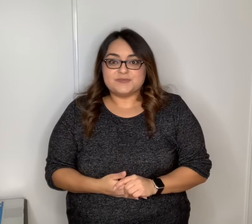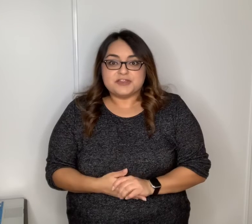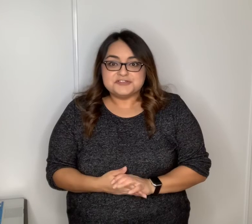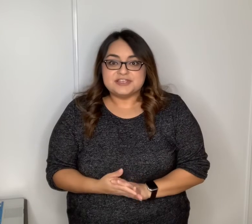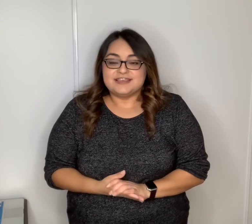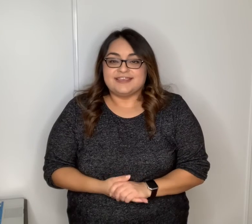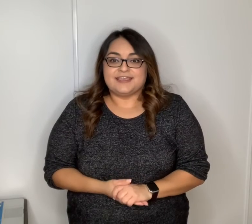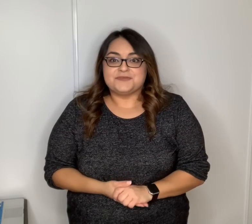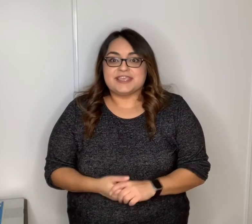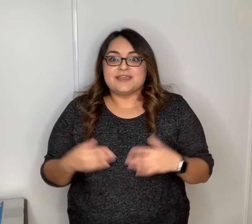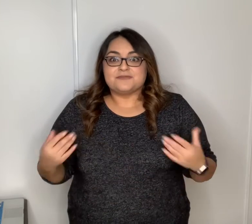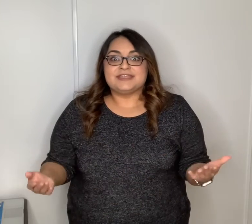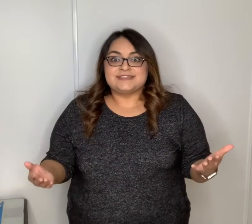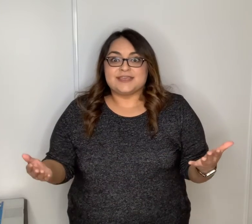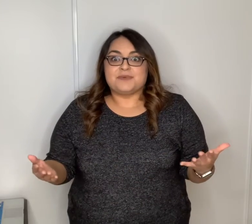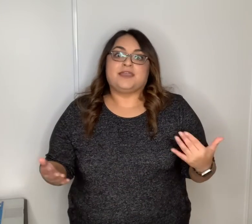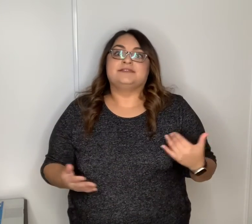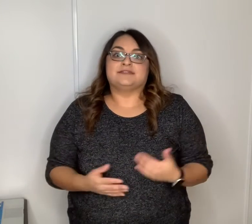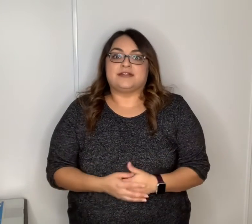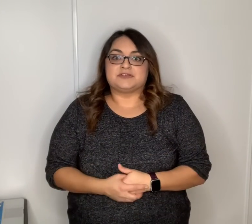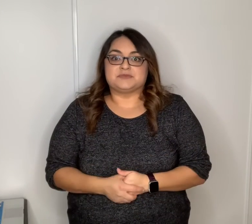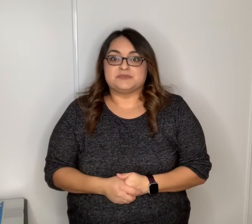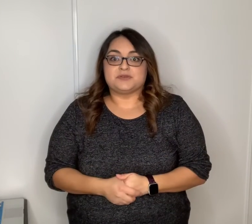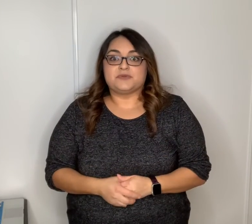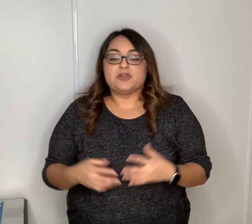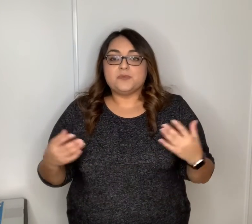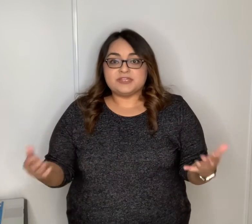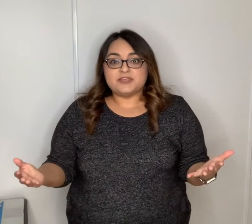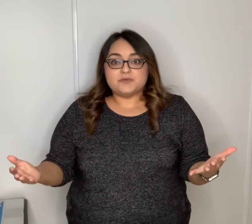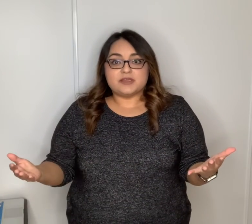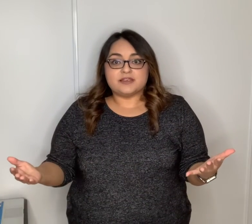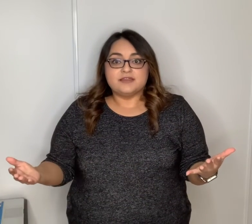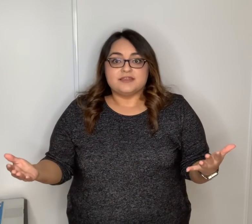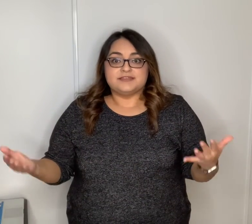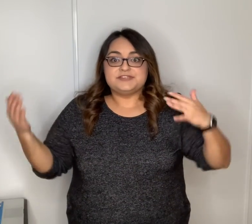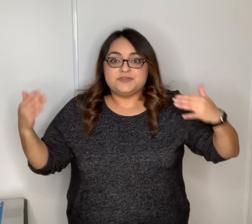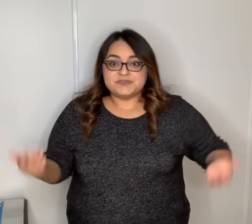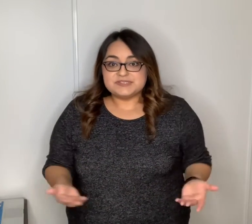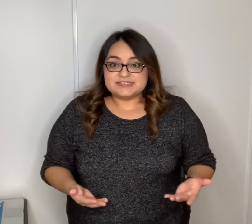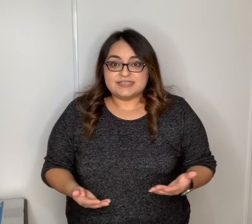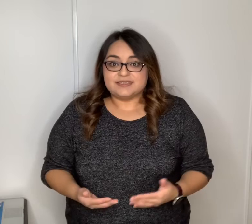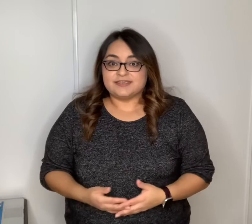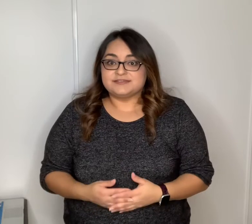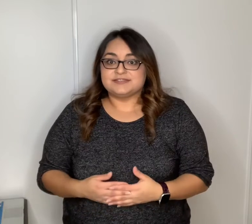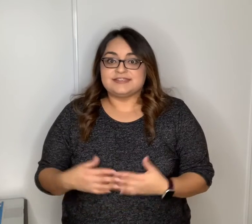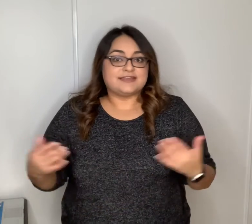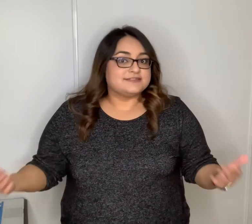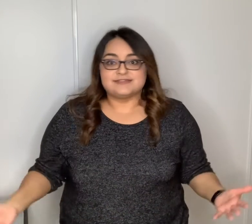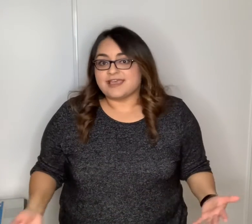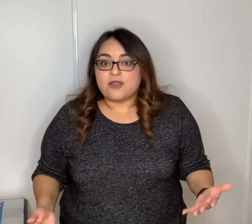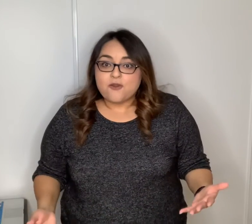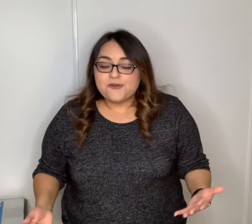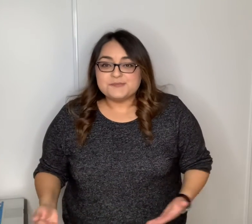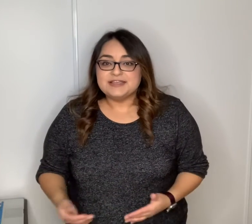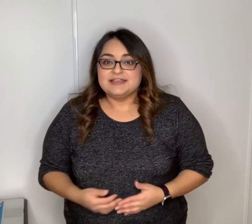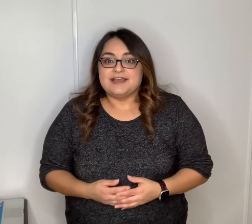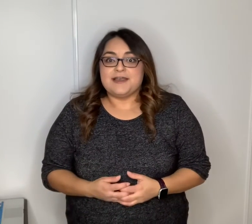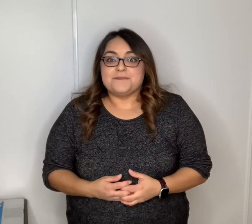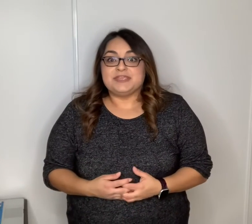much. And we can't wait to get back into the classroom. So we hope that you are continuing to sing and to dance at home. Make